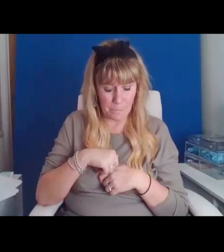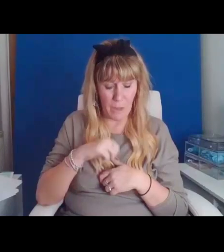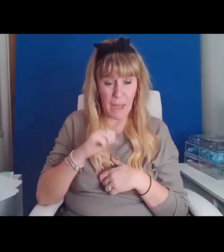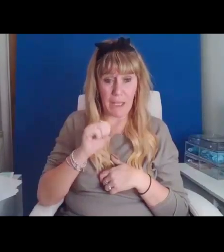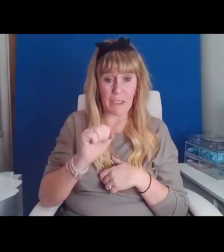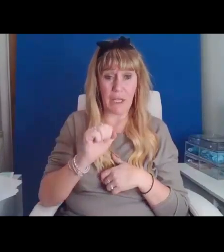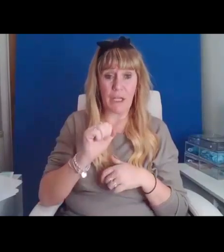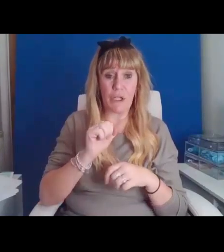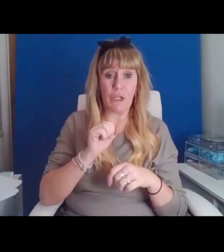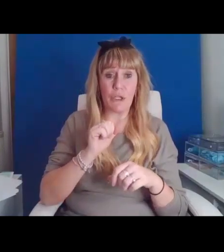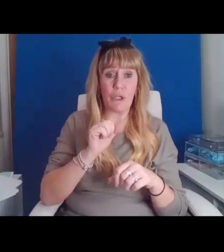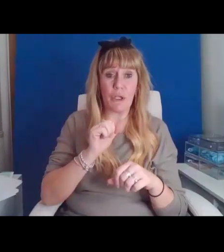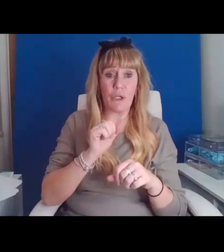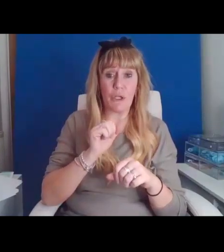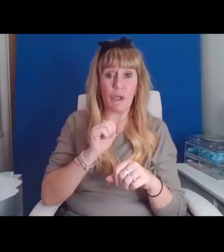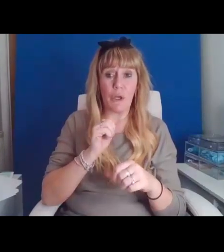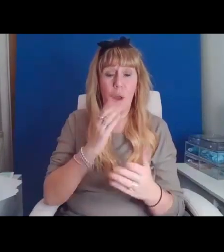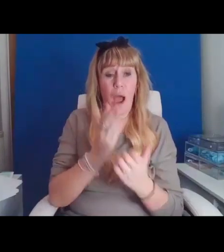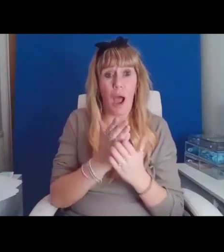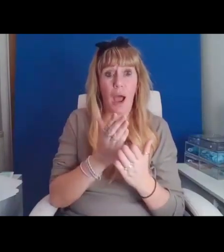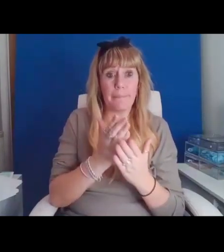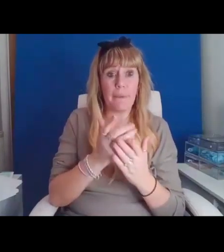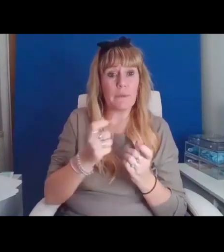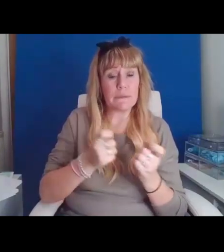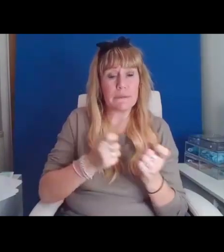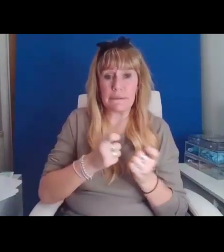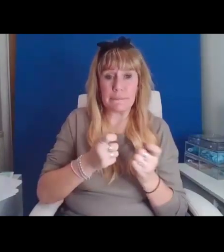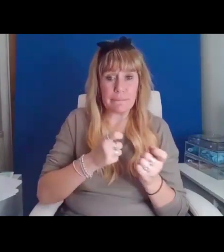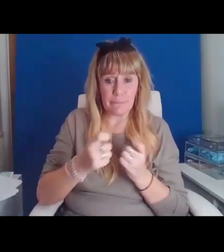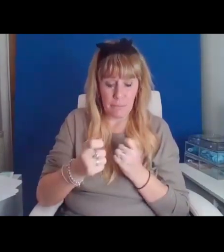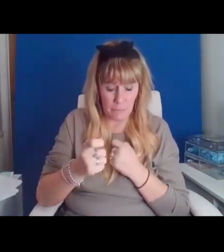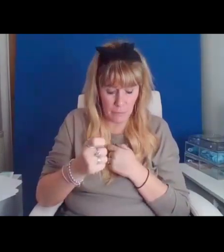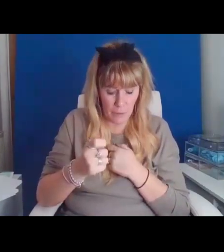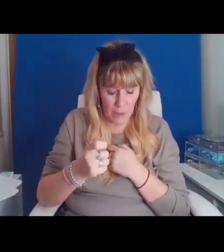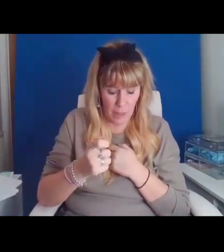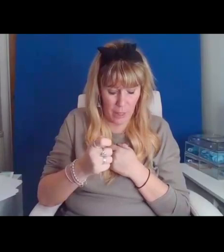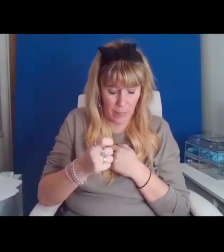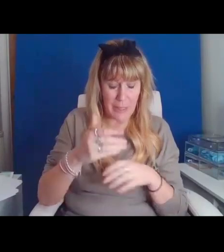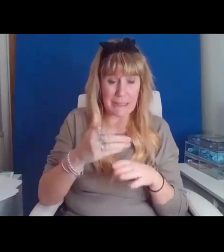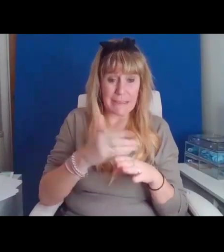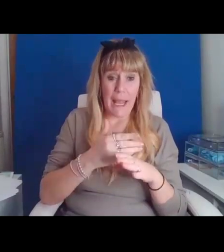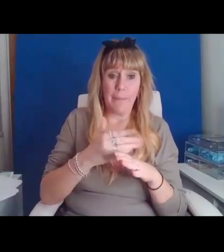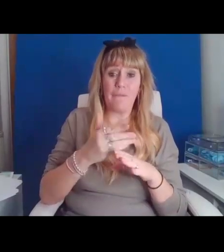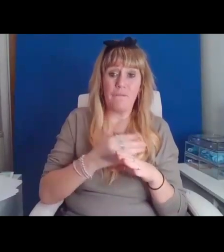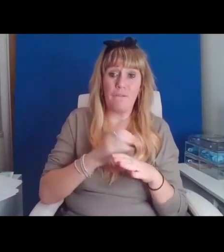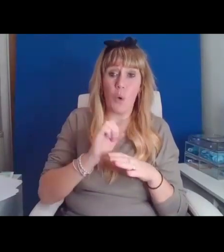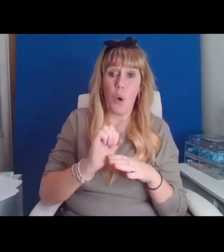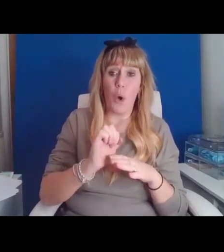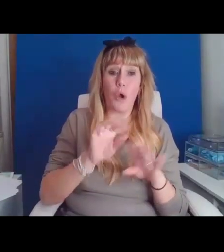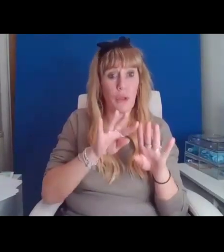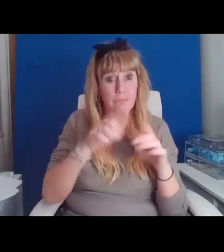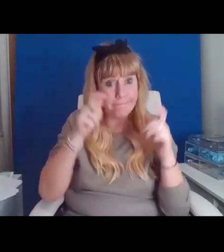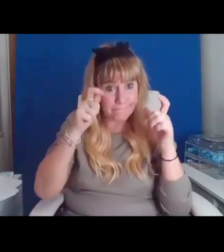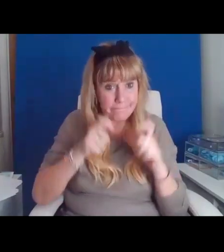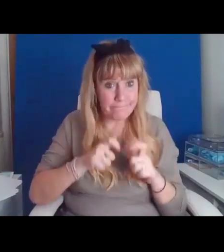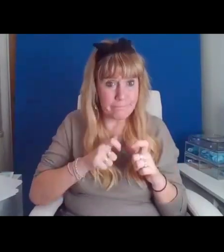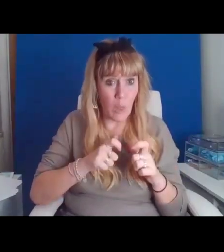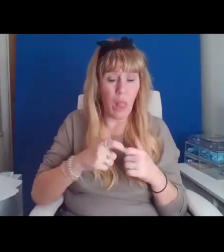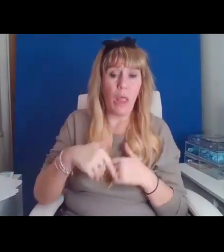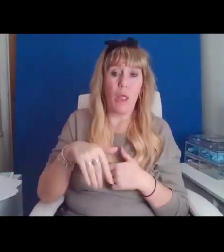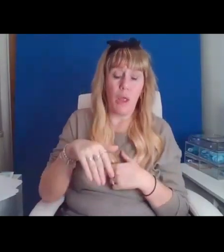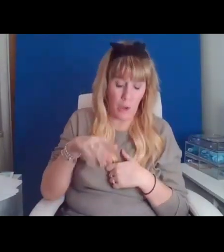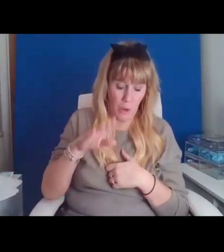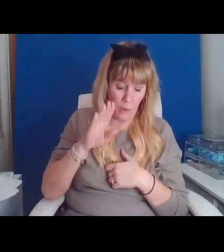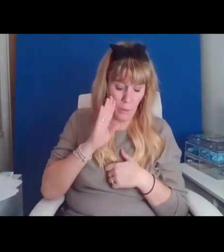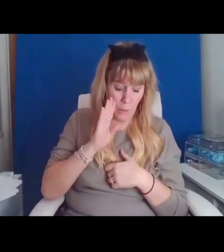hearing, the three of us picnicked at the top of Dorigo Falls. We opened the roof of your murk and screamed all the way down